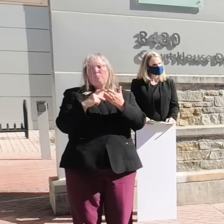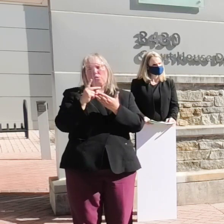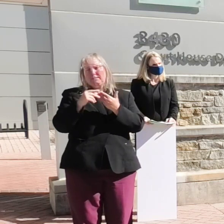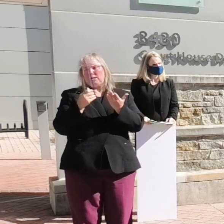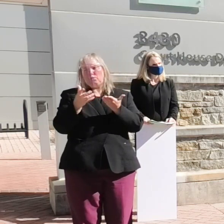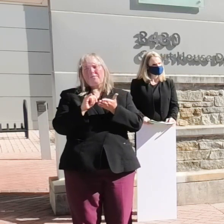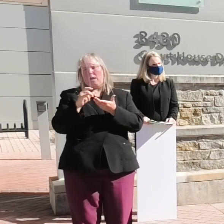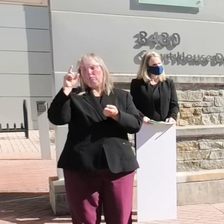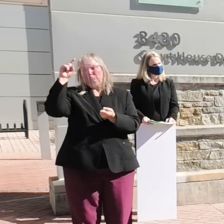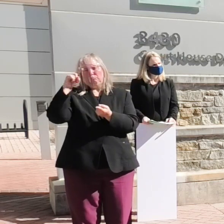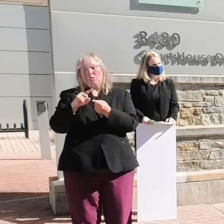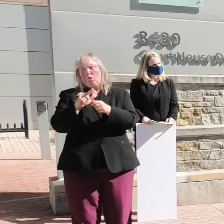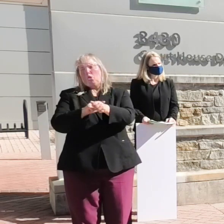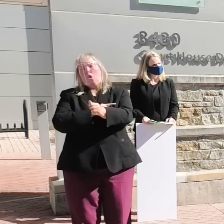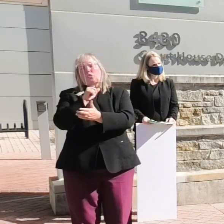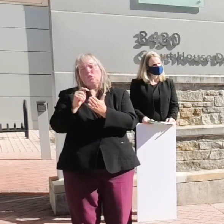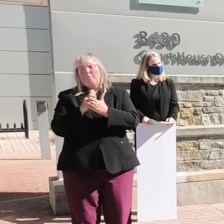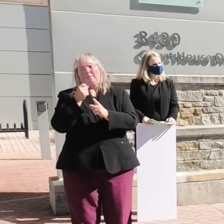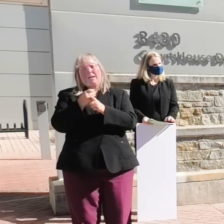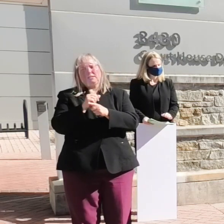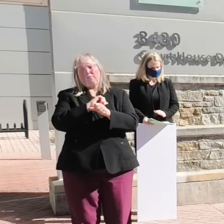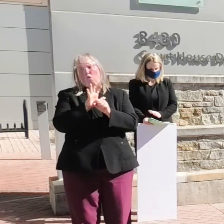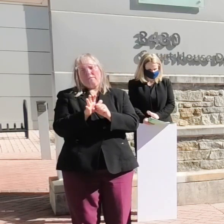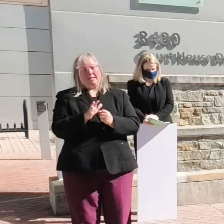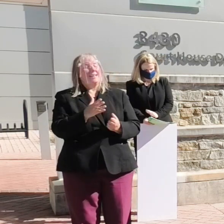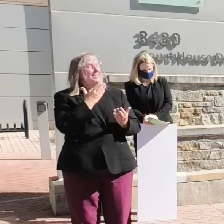-term effects of covid thank you